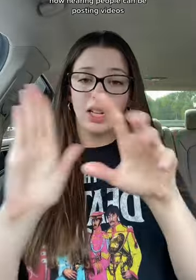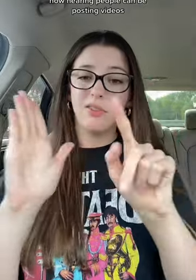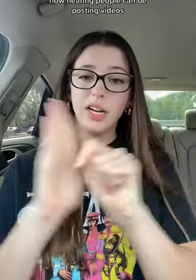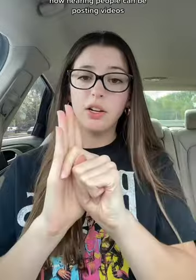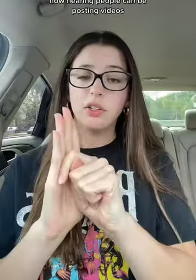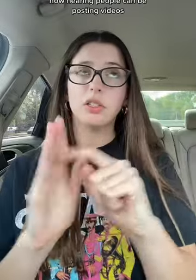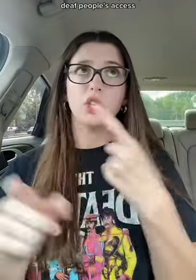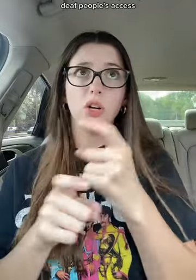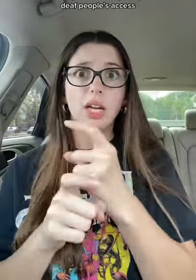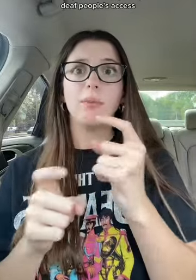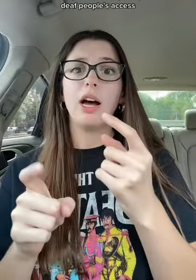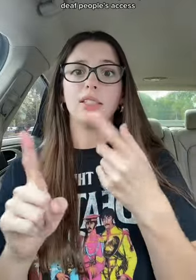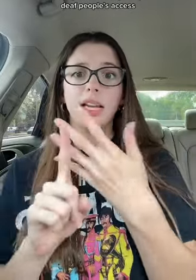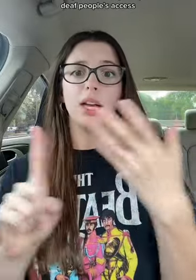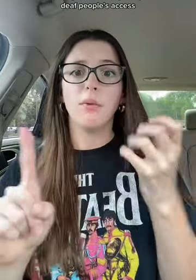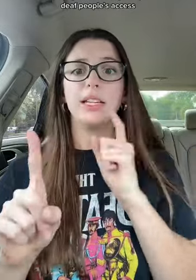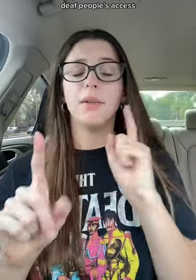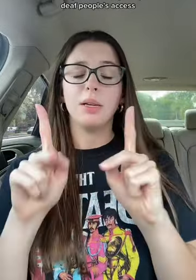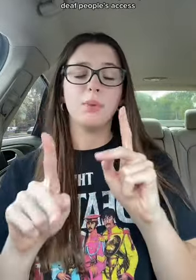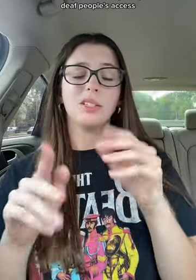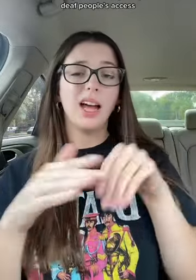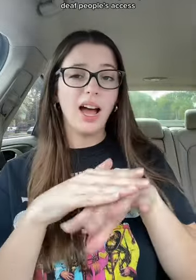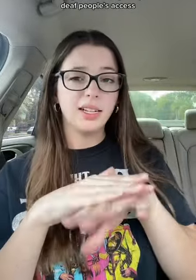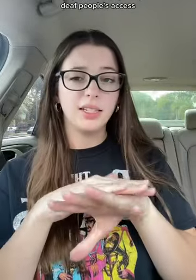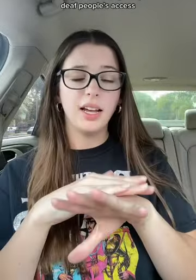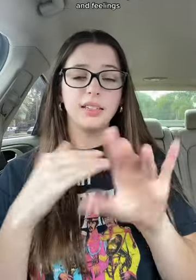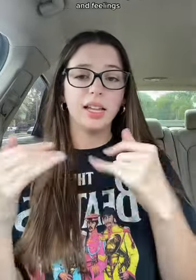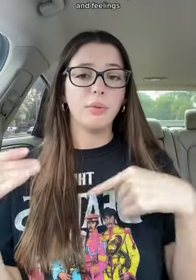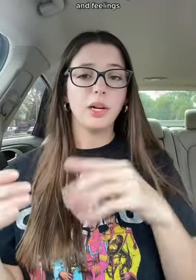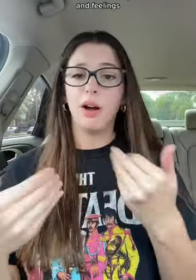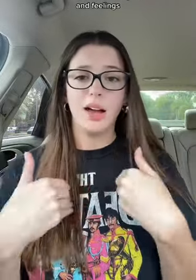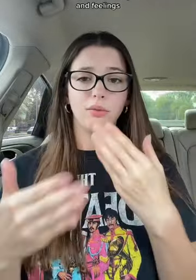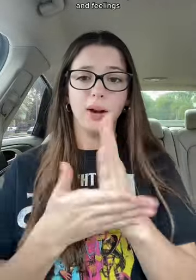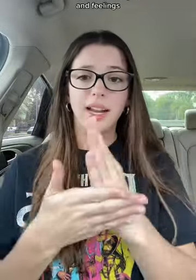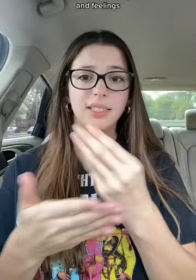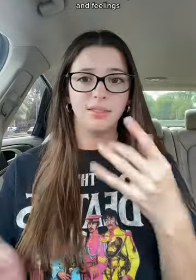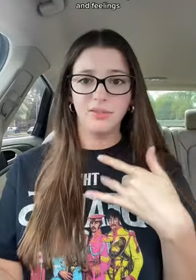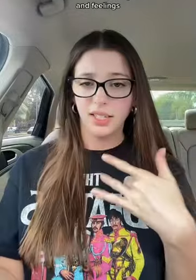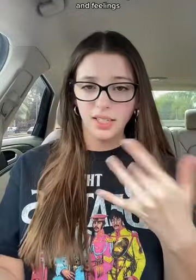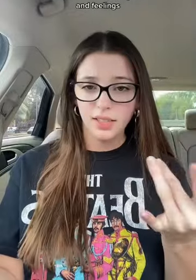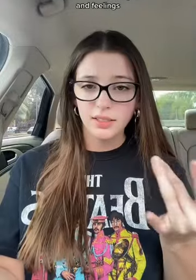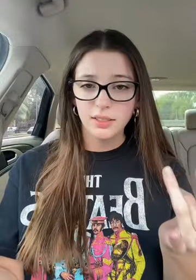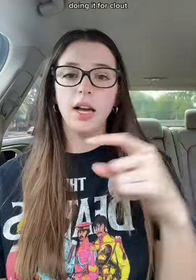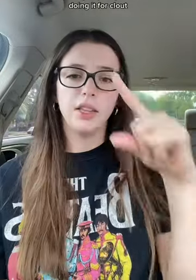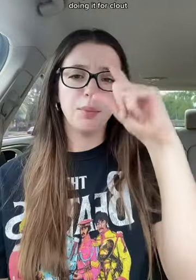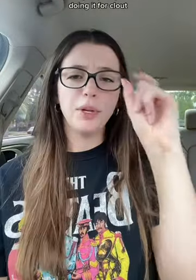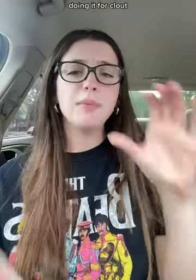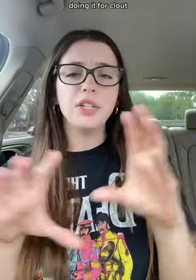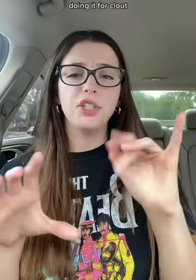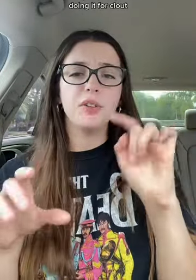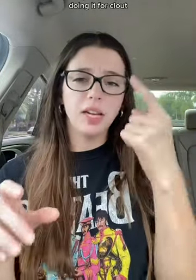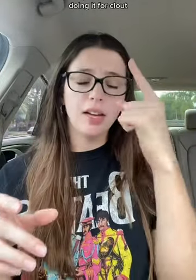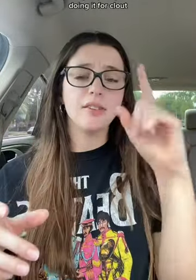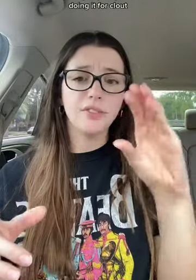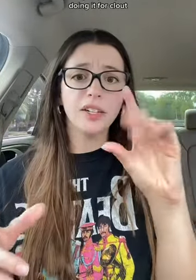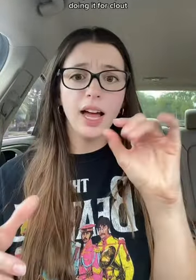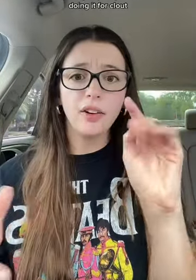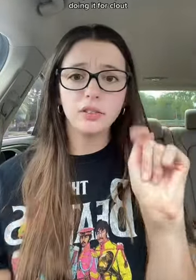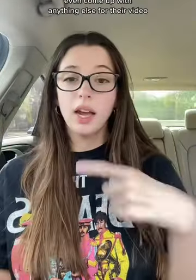videos joking about taking away deaf people's access, like we don't have rights and feelings. And they're pretty much doing it for clout. And